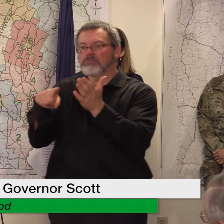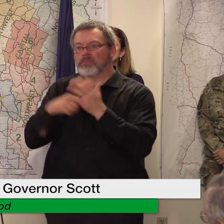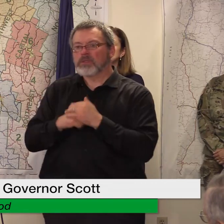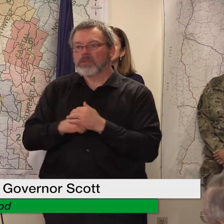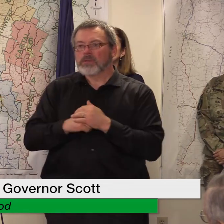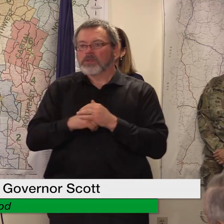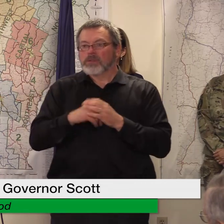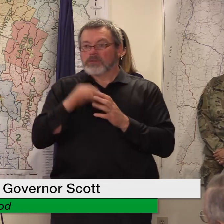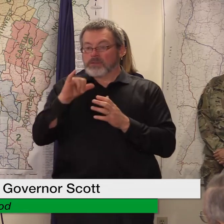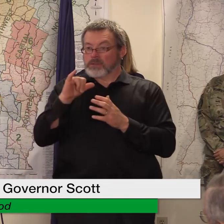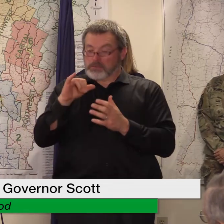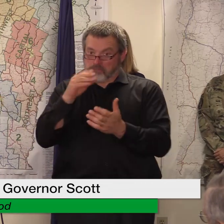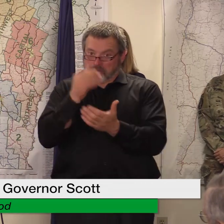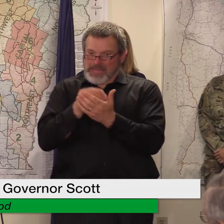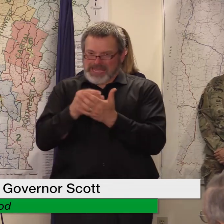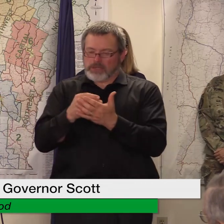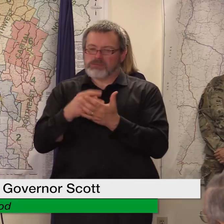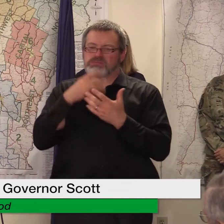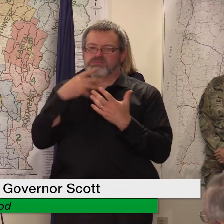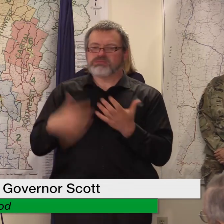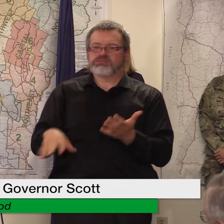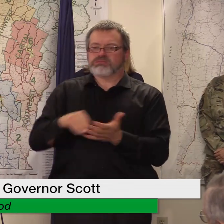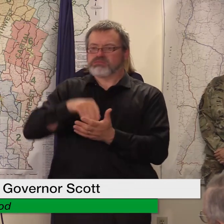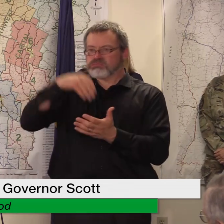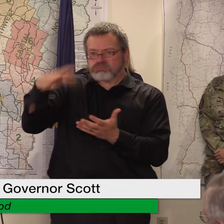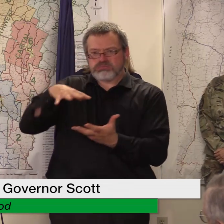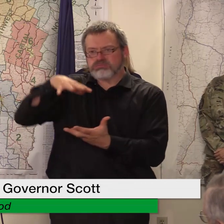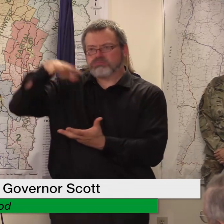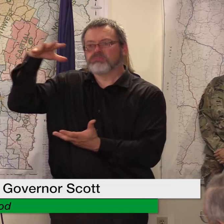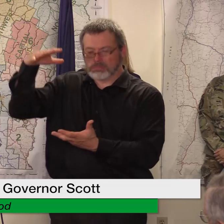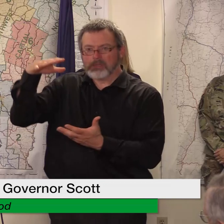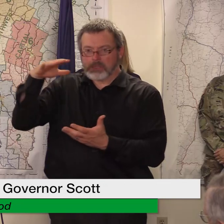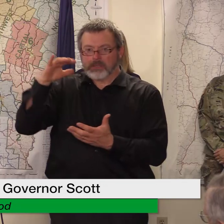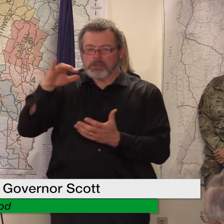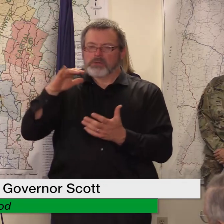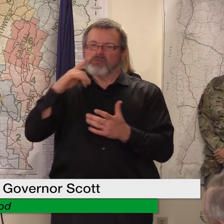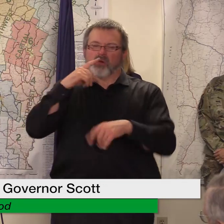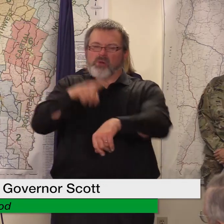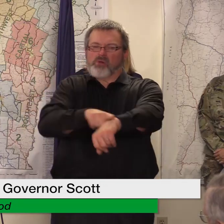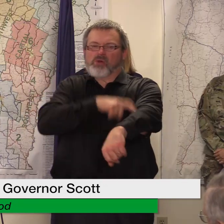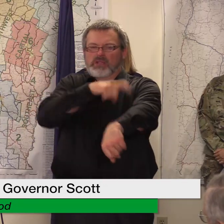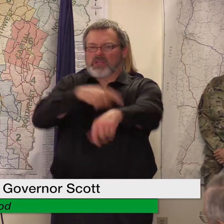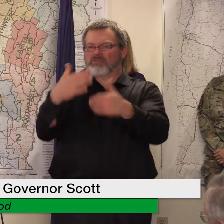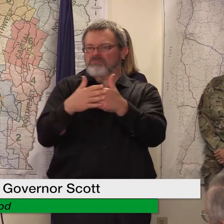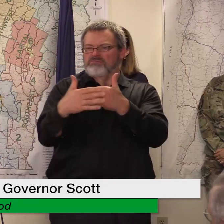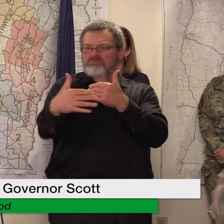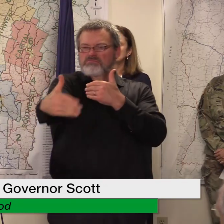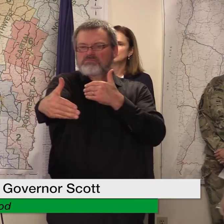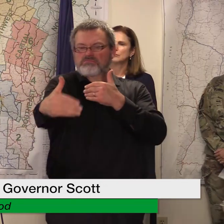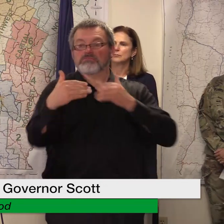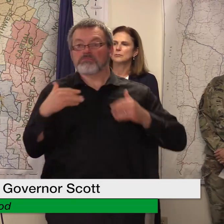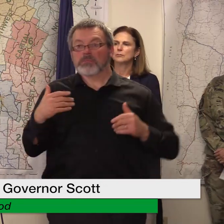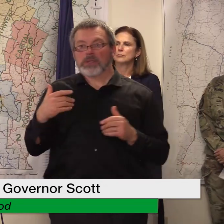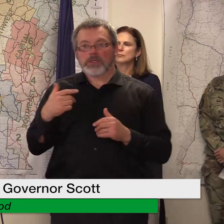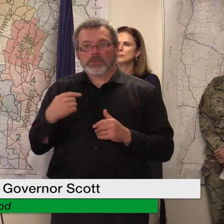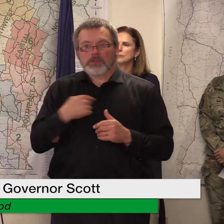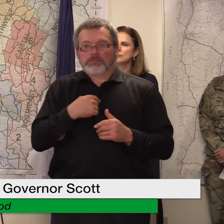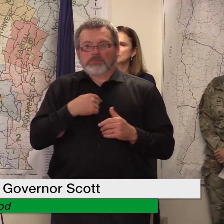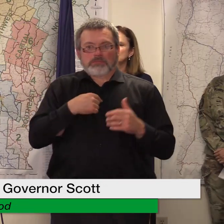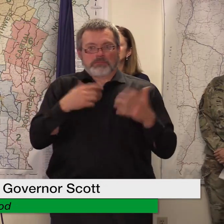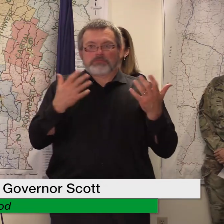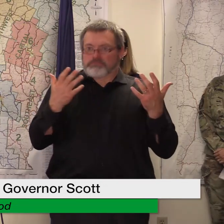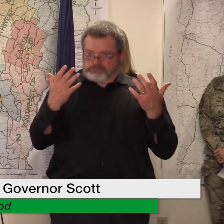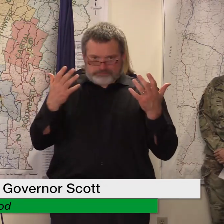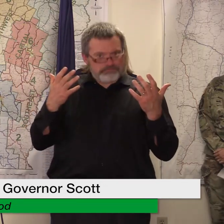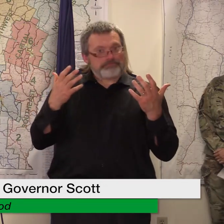in order to to make those determinations for the future so we're going to need that in whatever supplemental bill that